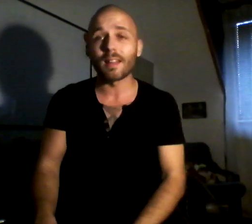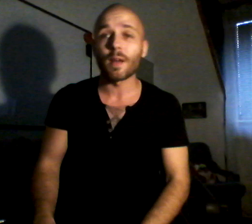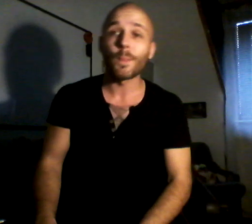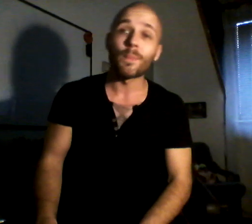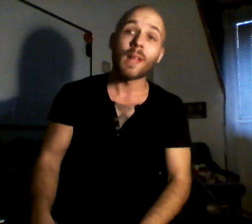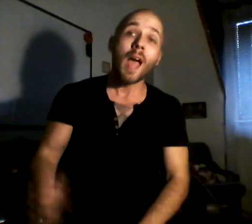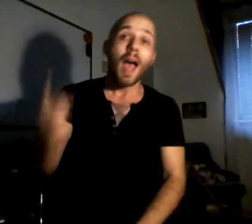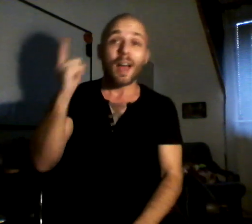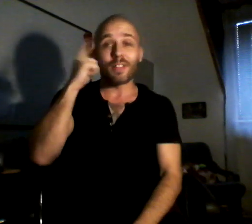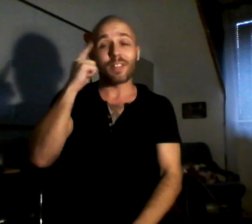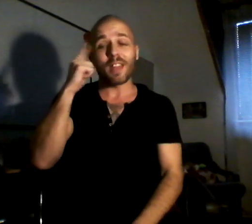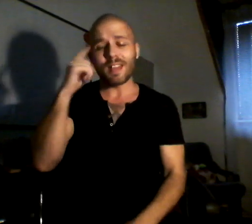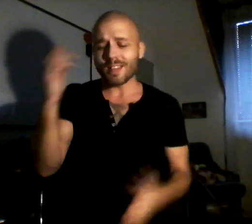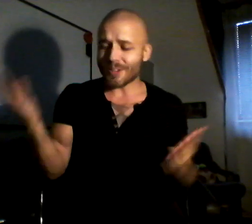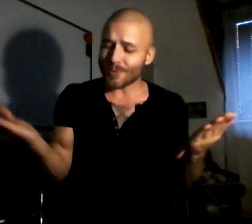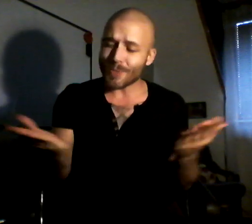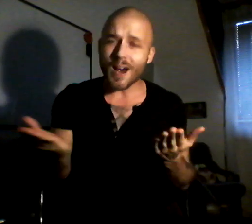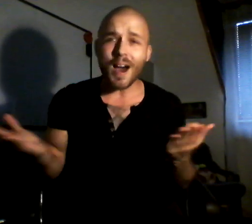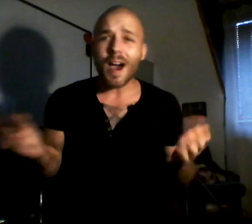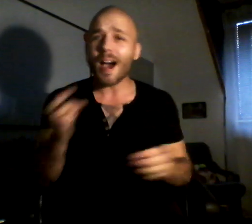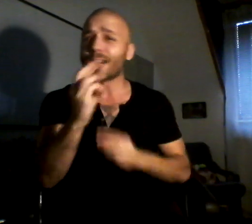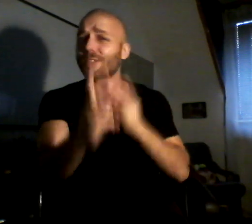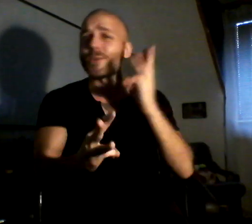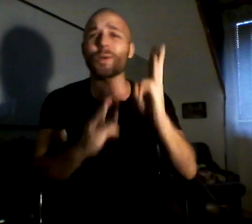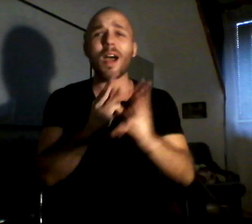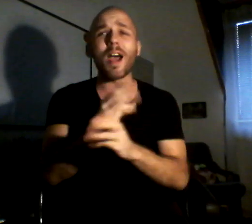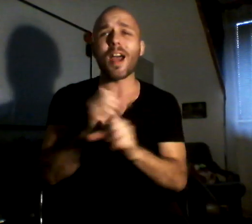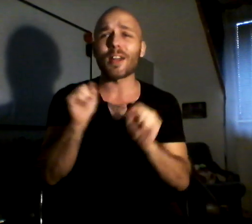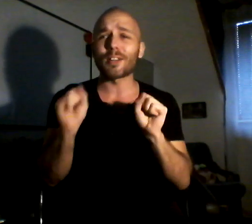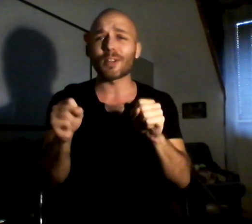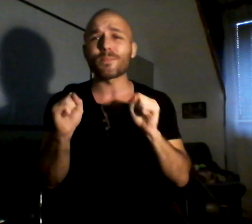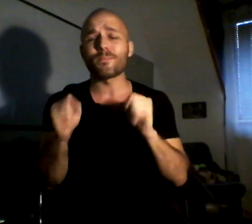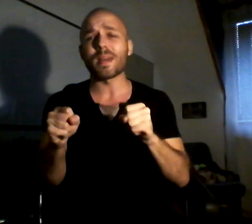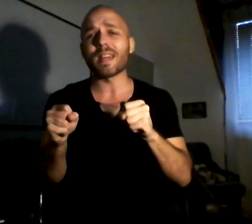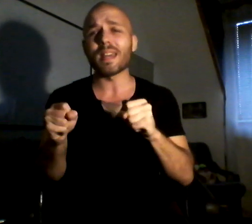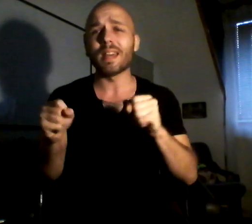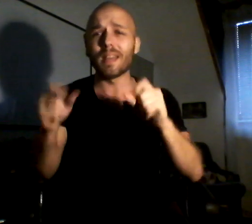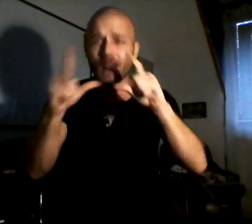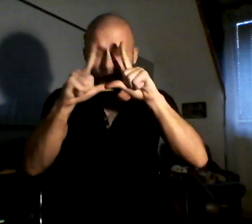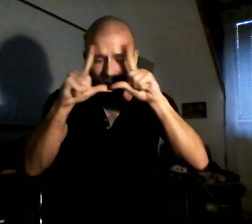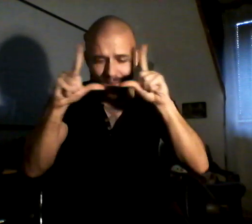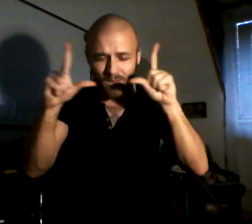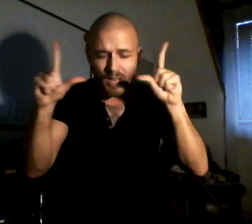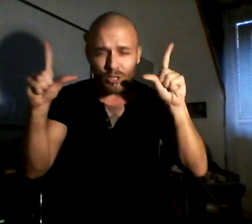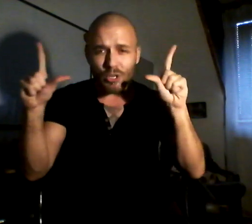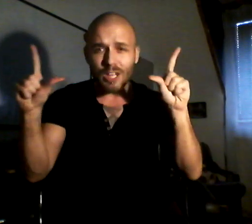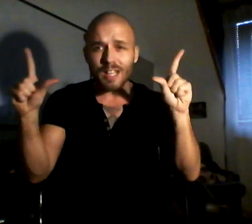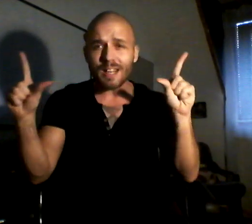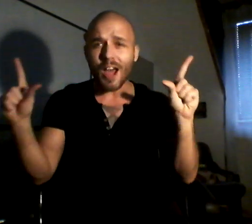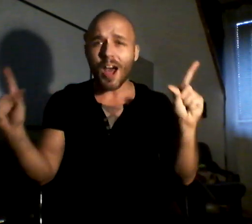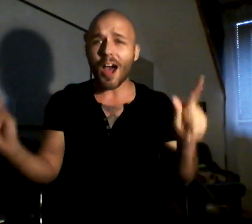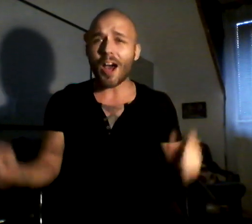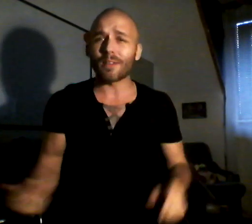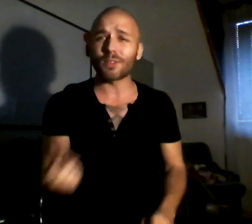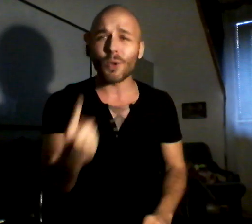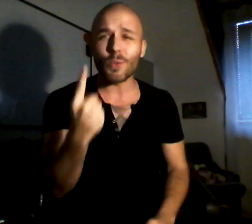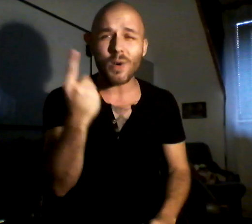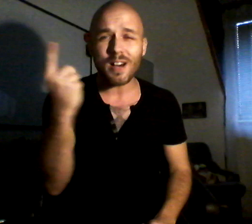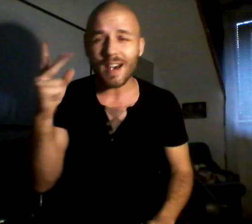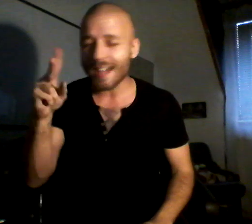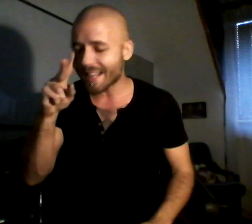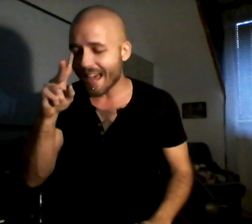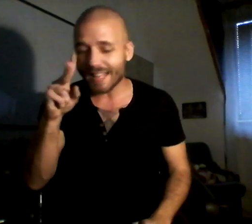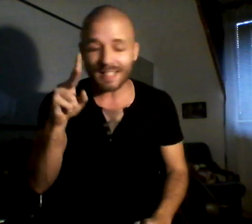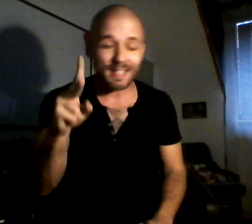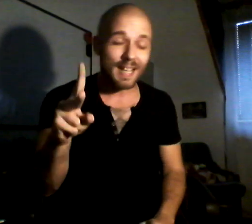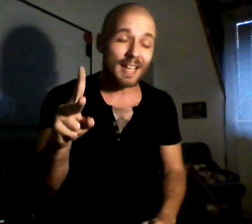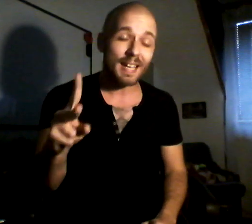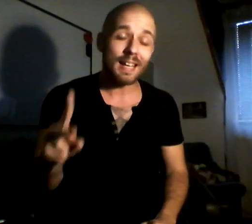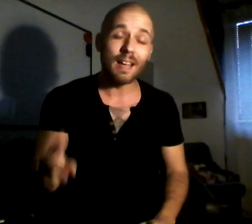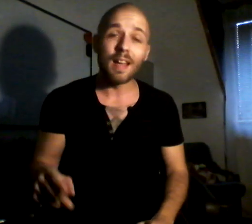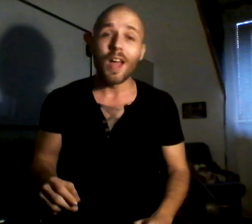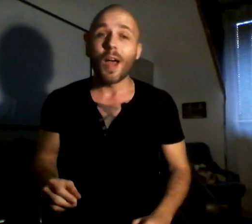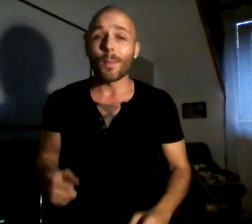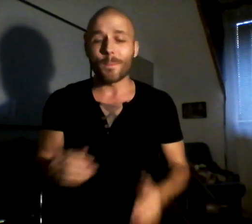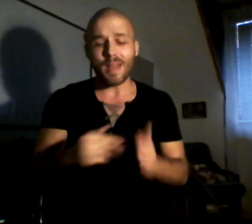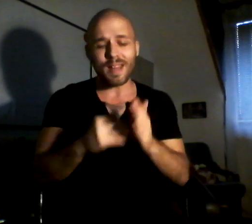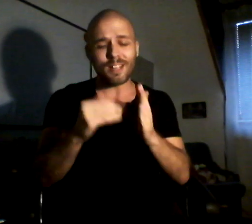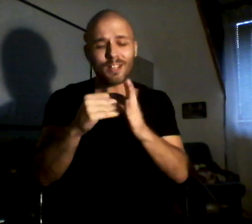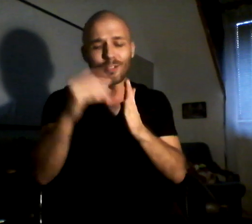I think of what the world can be, the vision of the one I see. A million